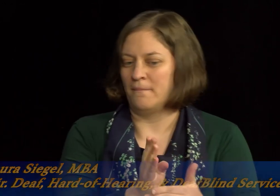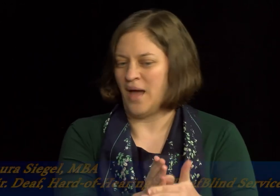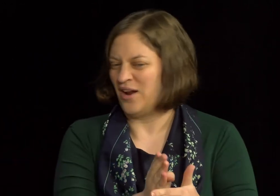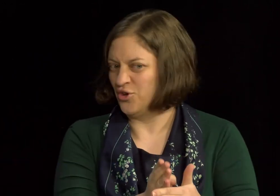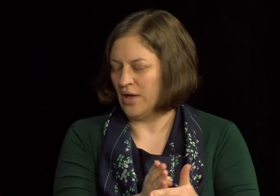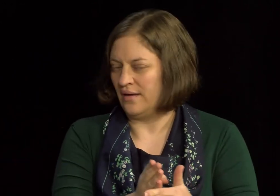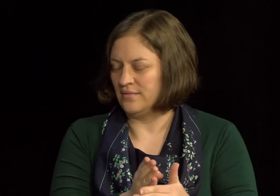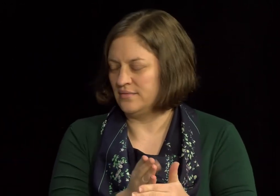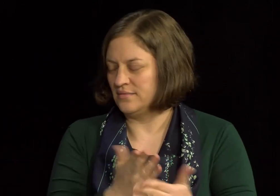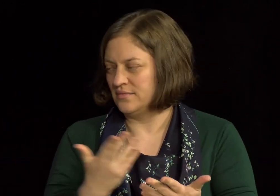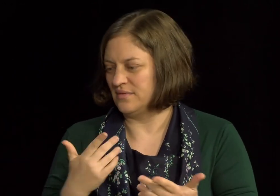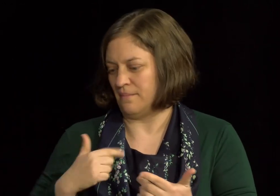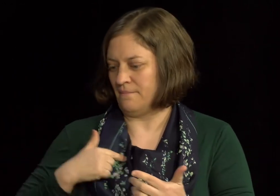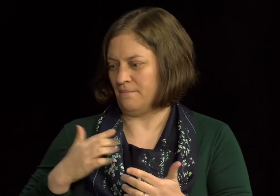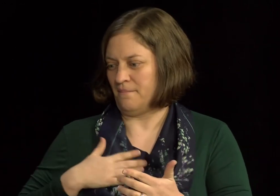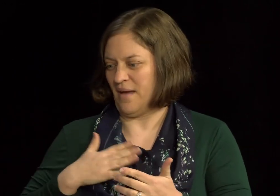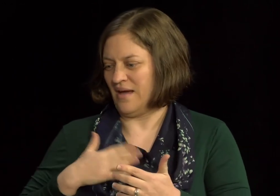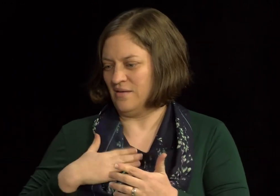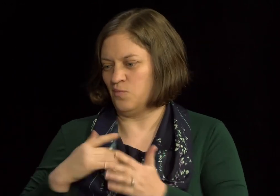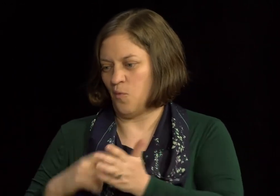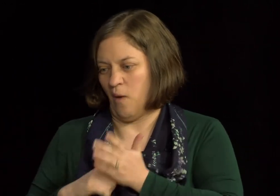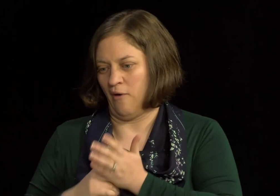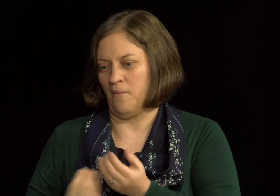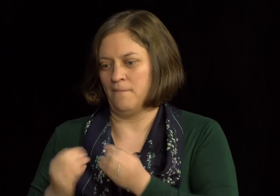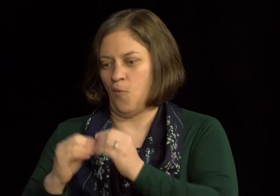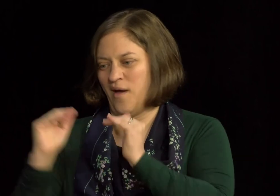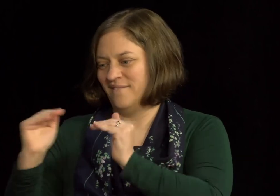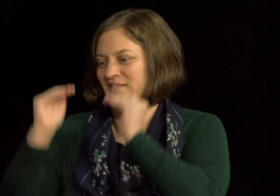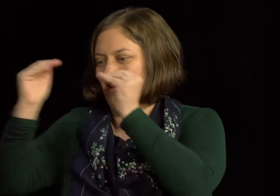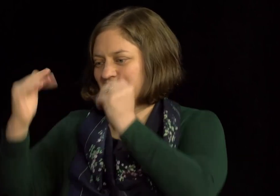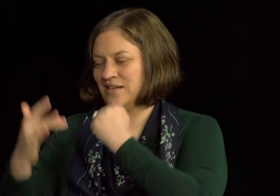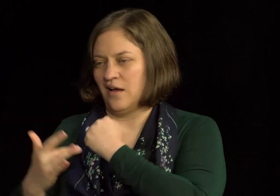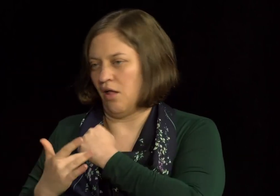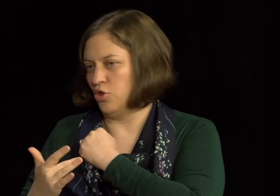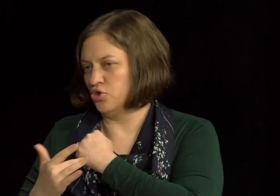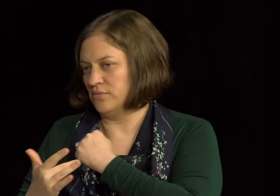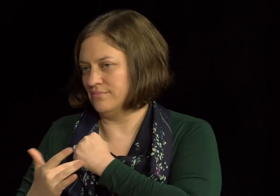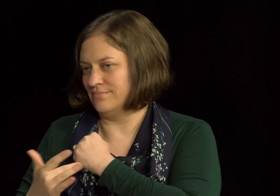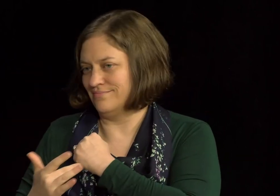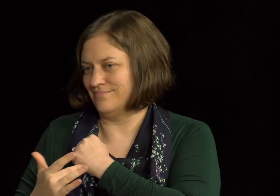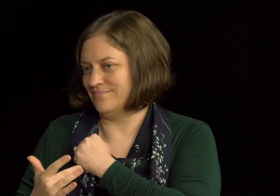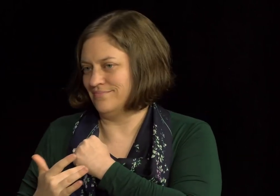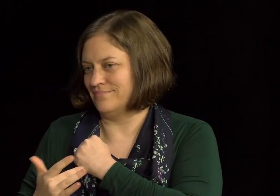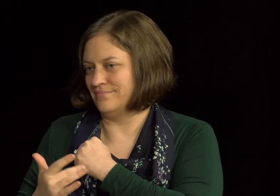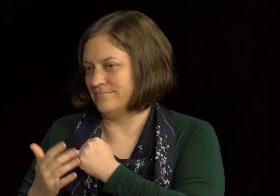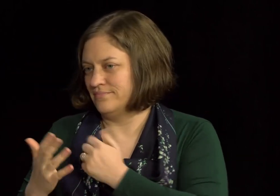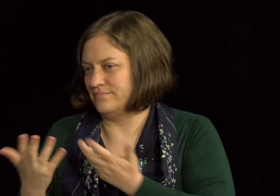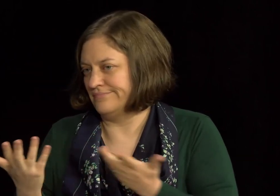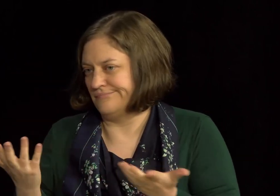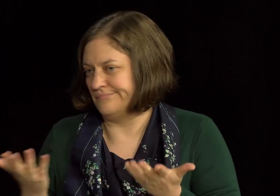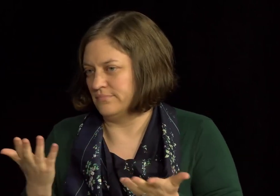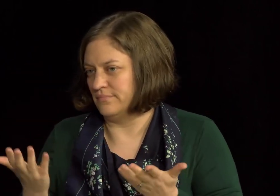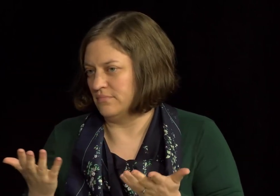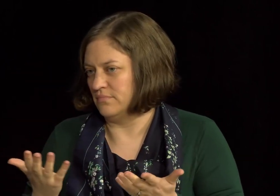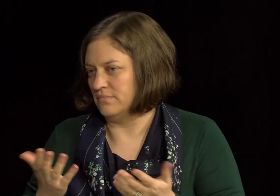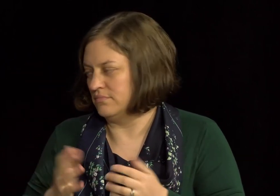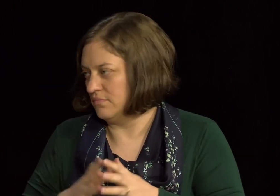specifically for people with mild-to-moderate hearing loss. And, mine is probably just, it requires a more advanced technology.